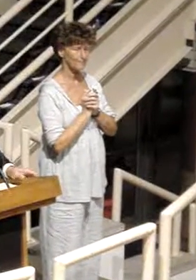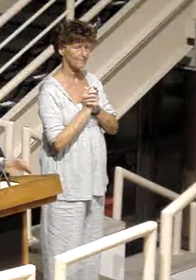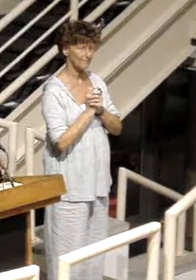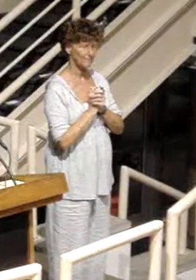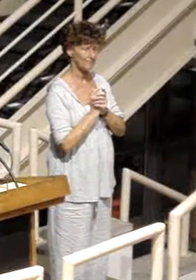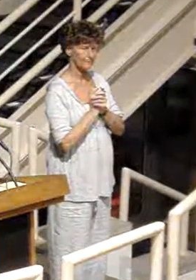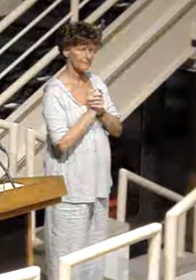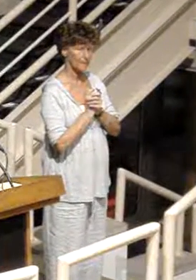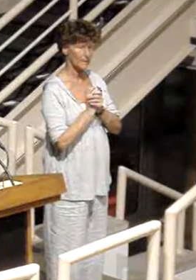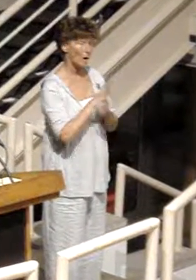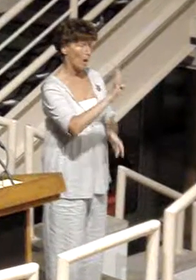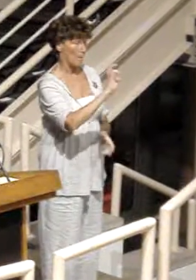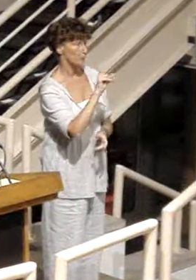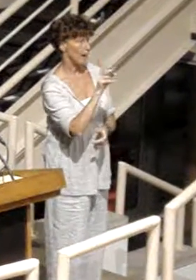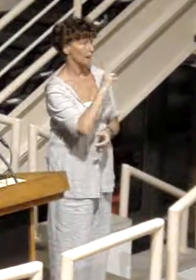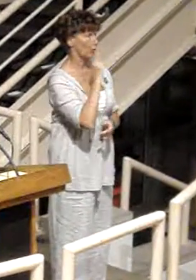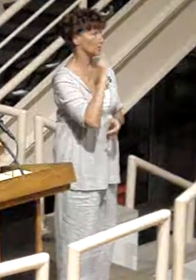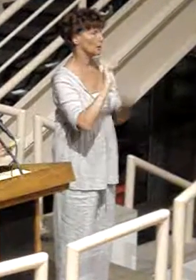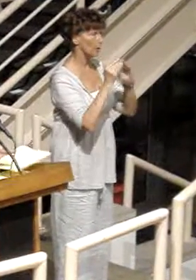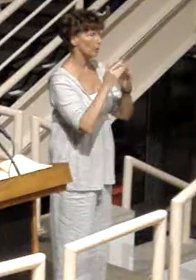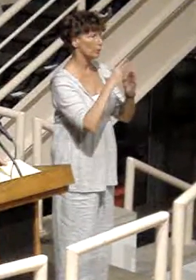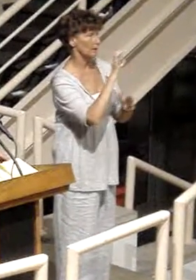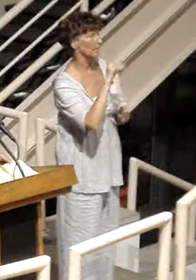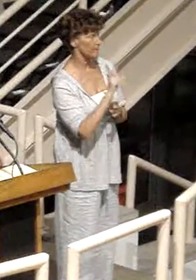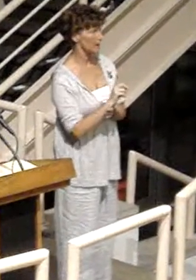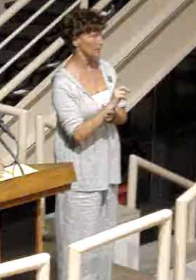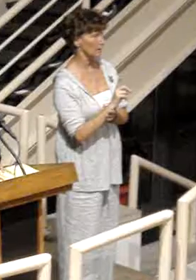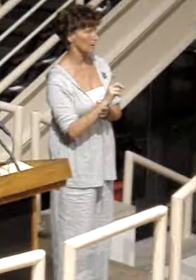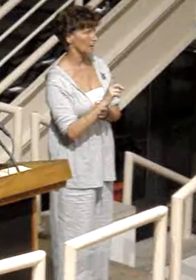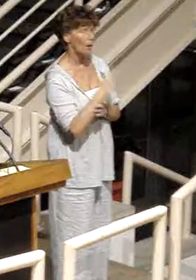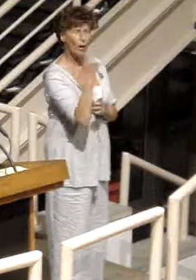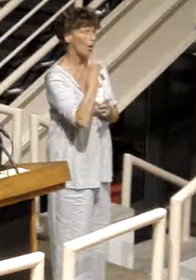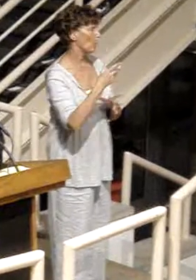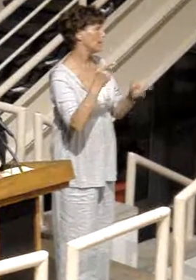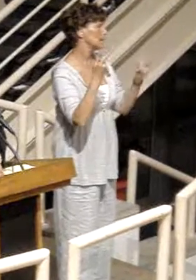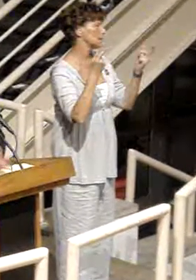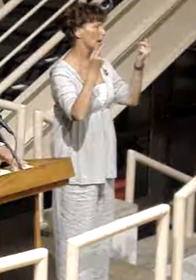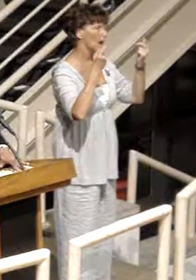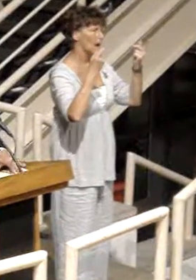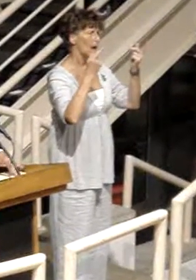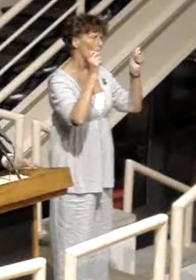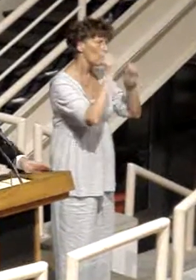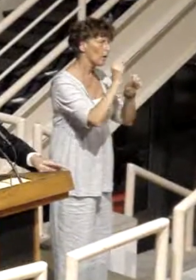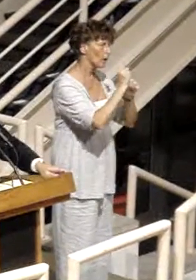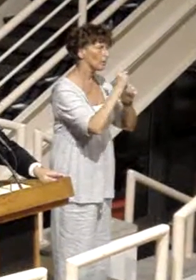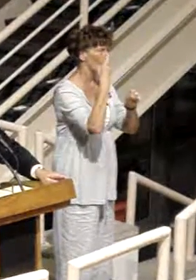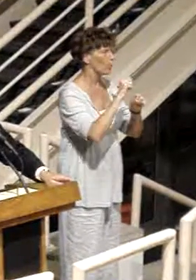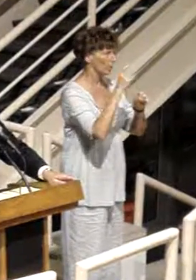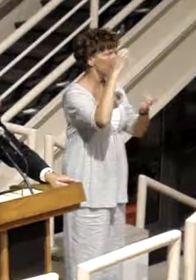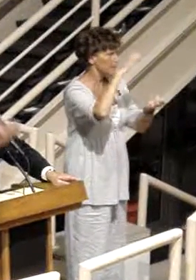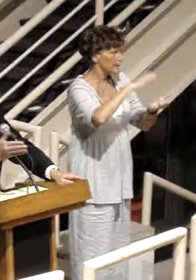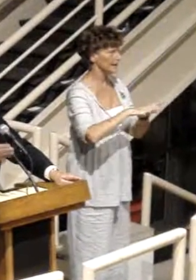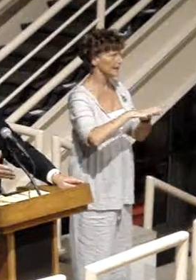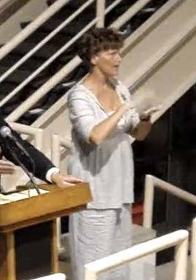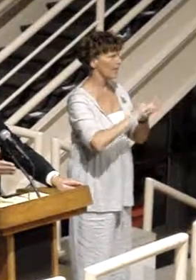The Bread and Roses Community Fund has always operated with the belief that the most